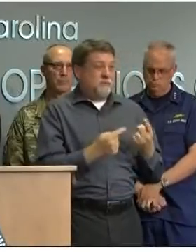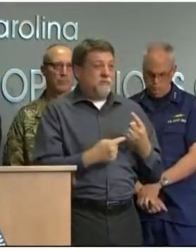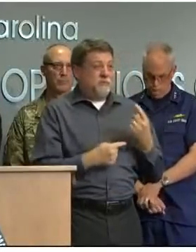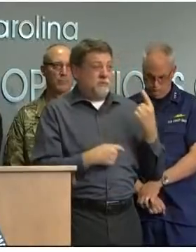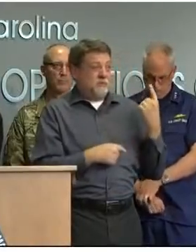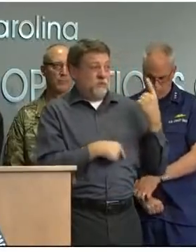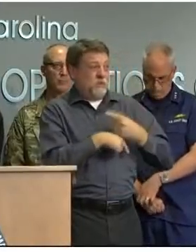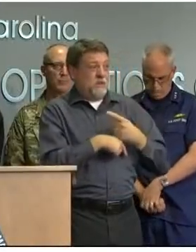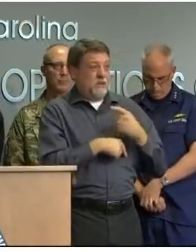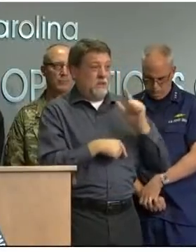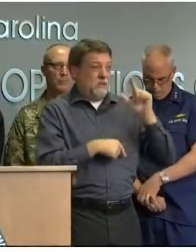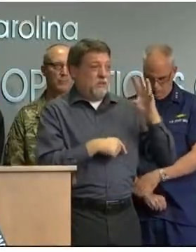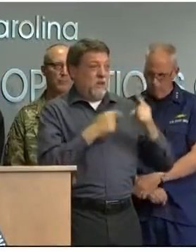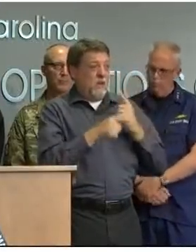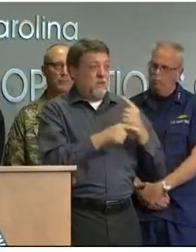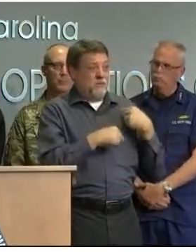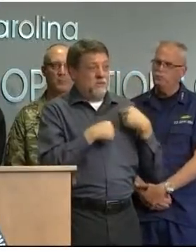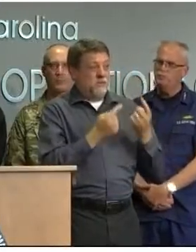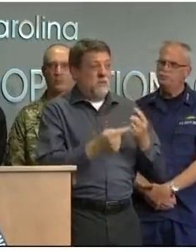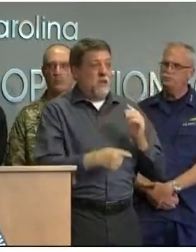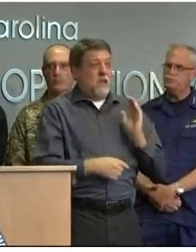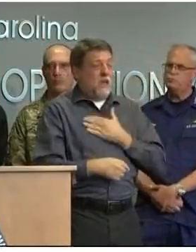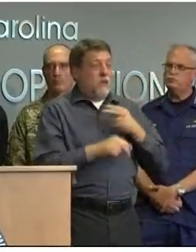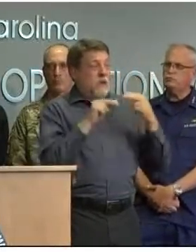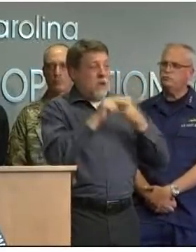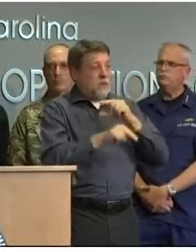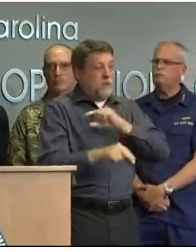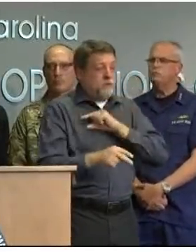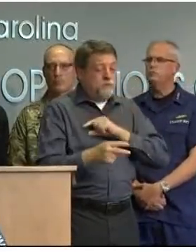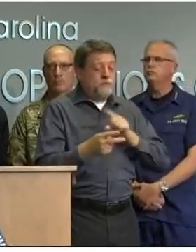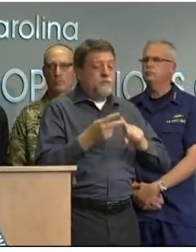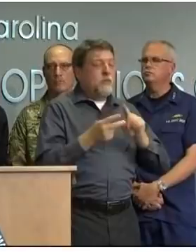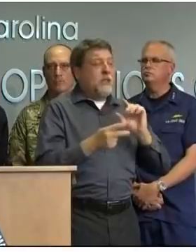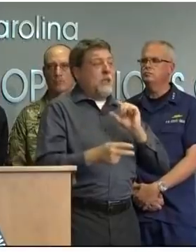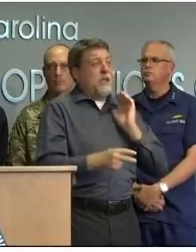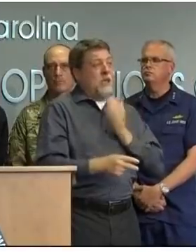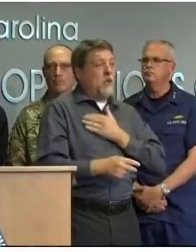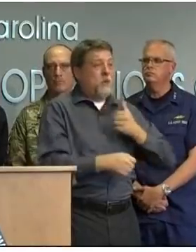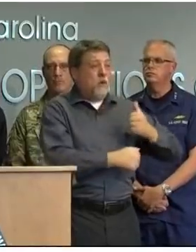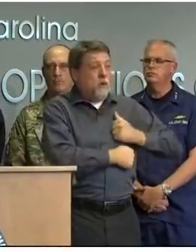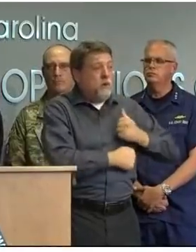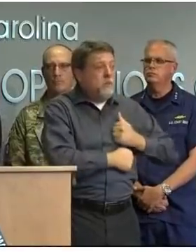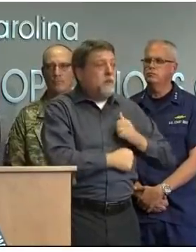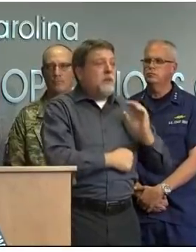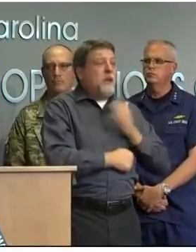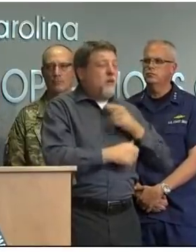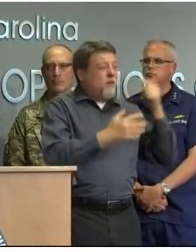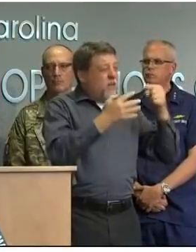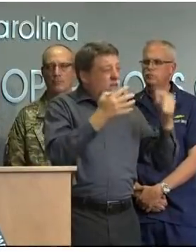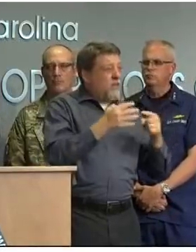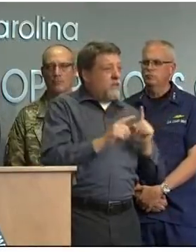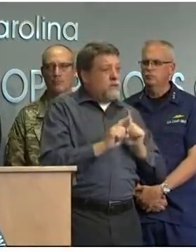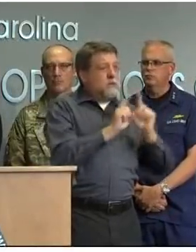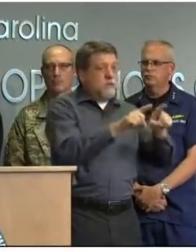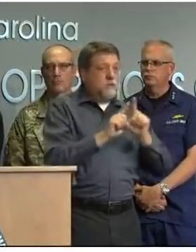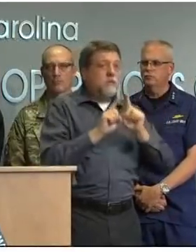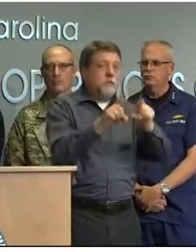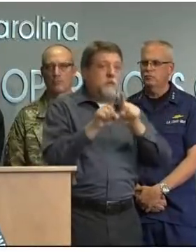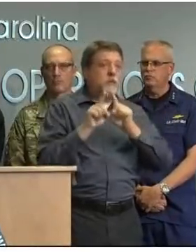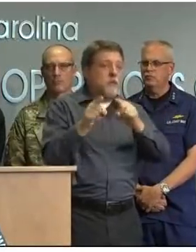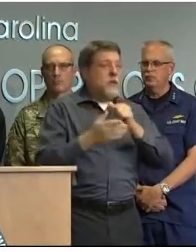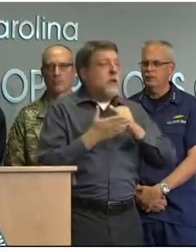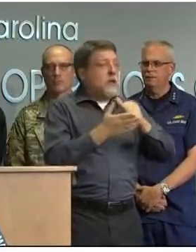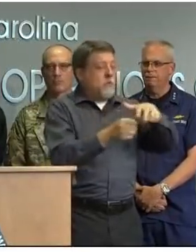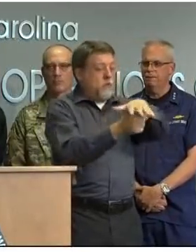our national guard our first responders have surged into the impacted areas to assist with the local response